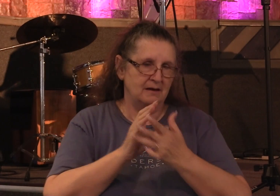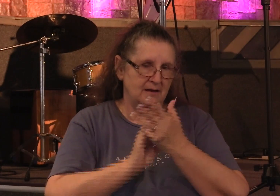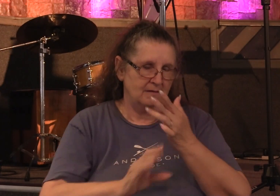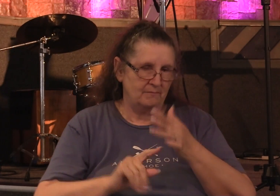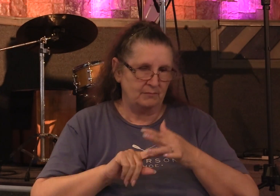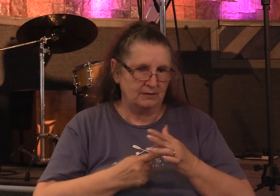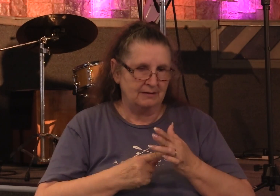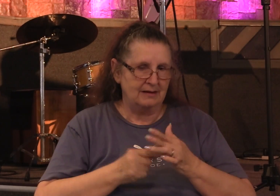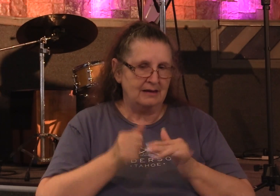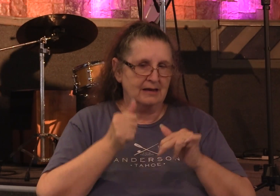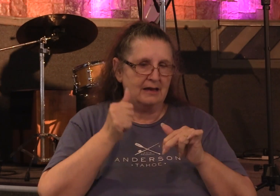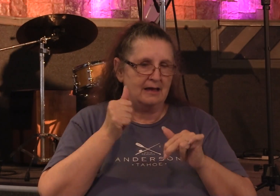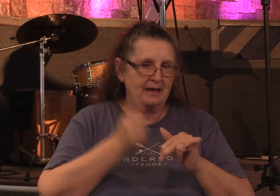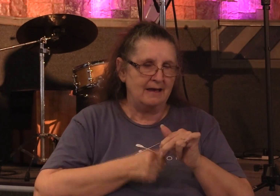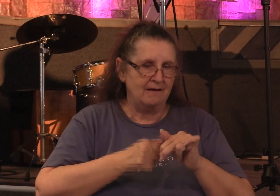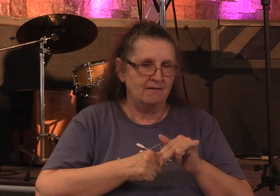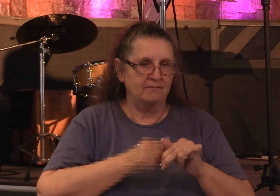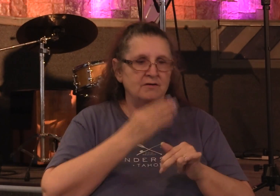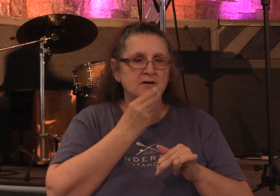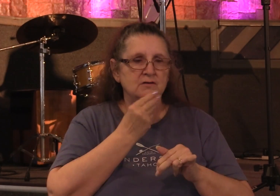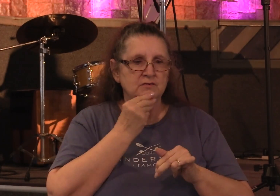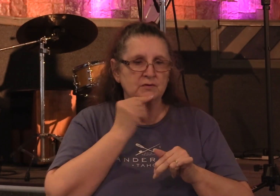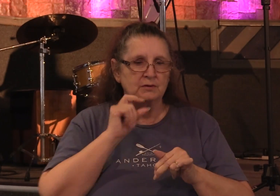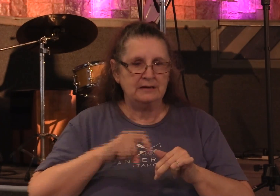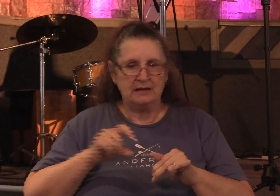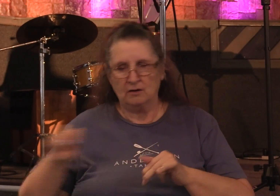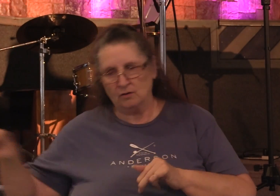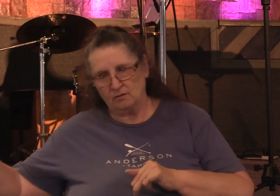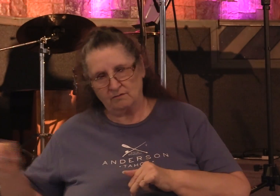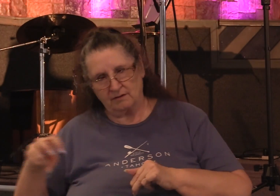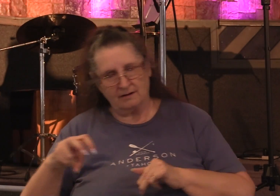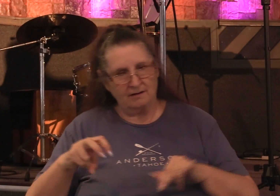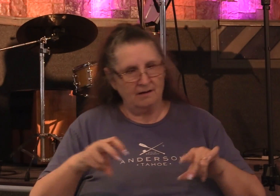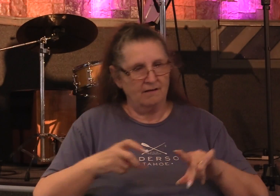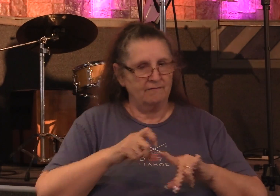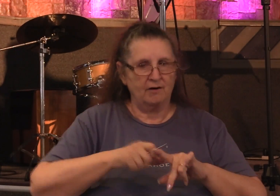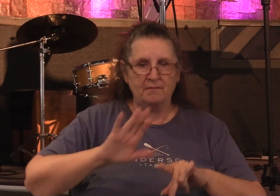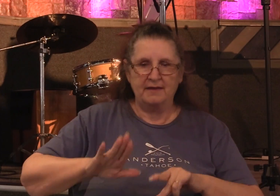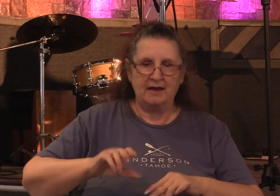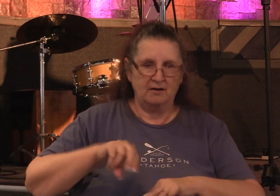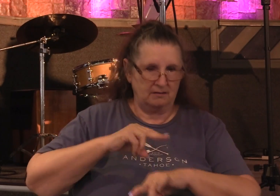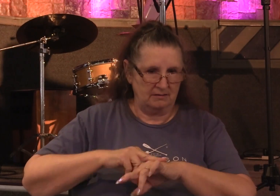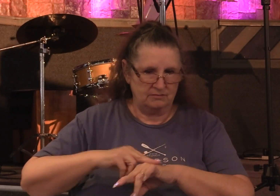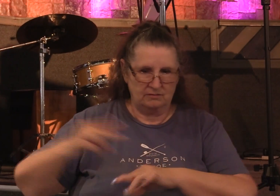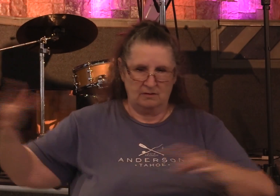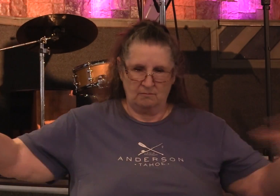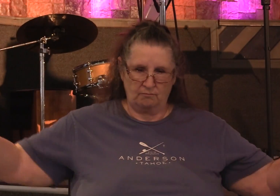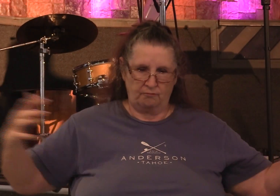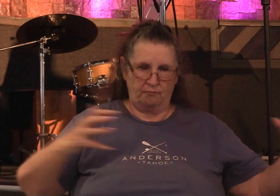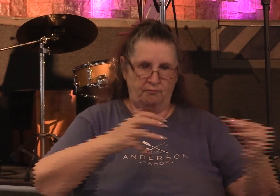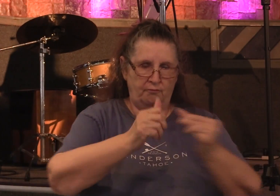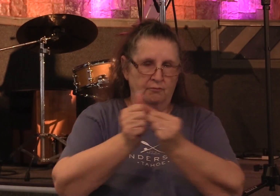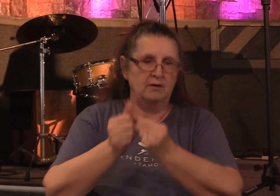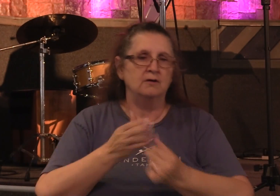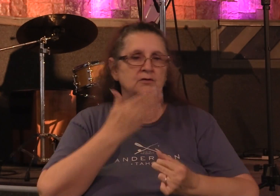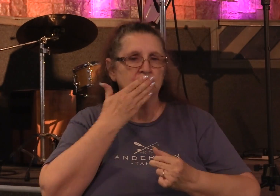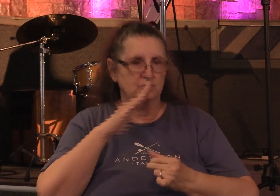able-bodied Jew was to make the pilgrimage from wherever they were to Jerusalem, to the